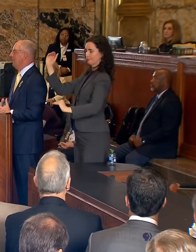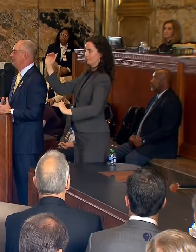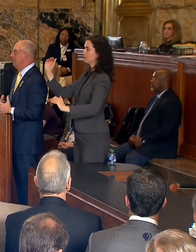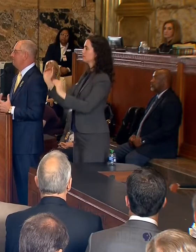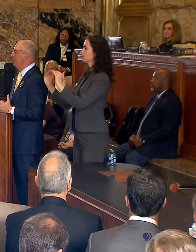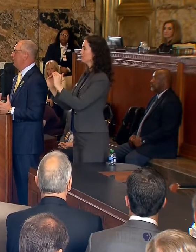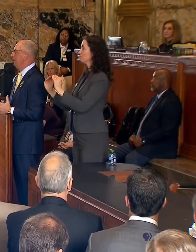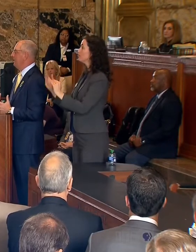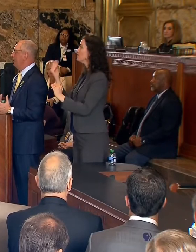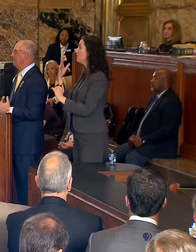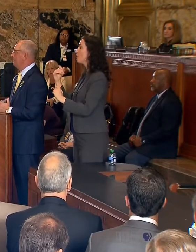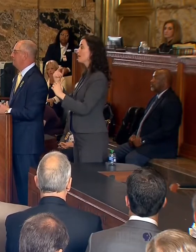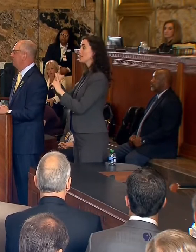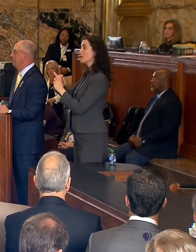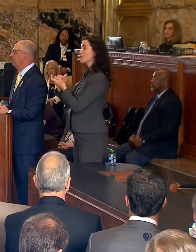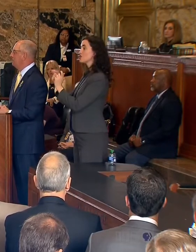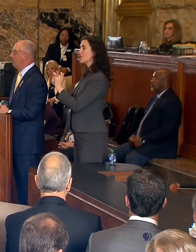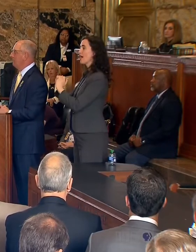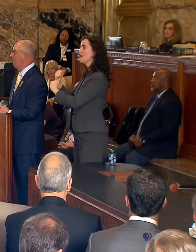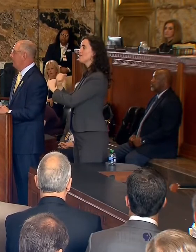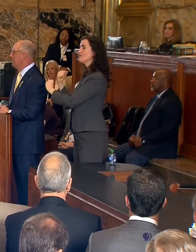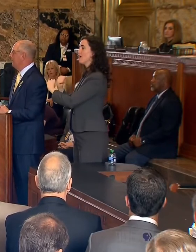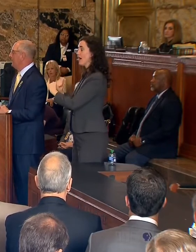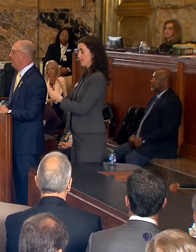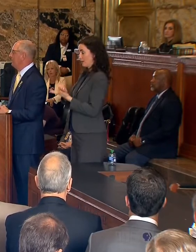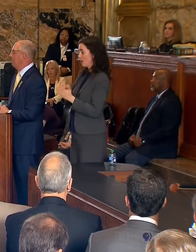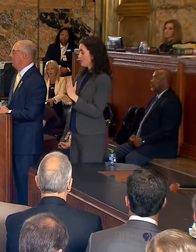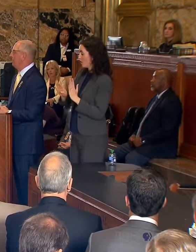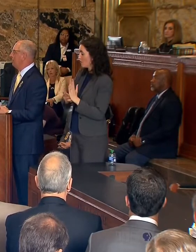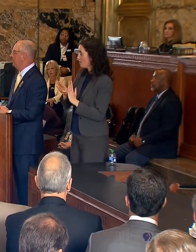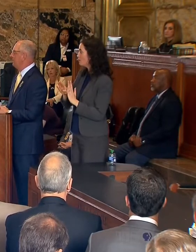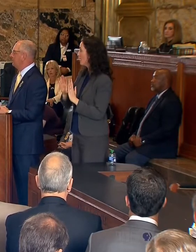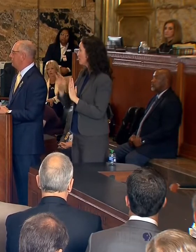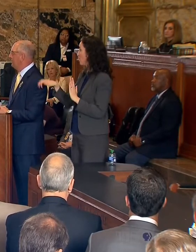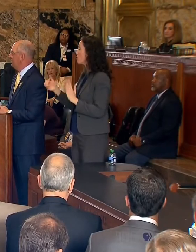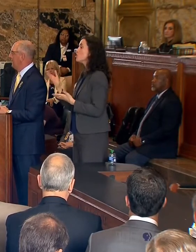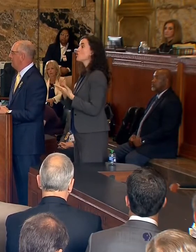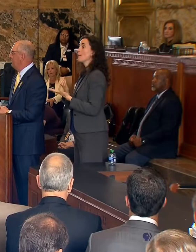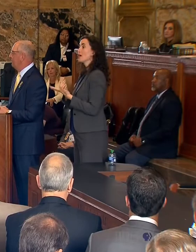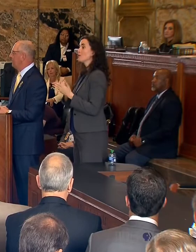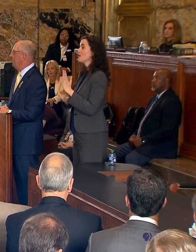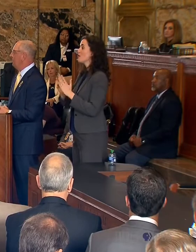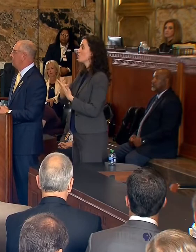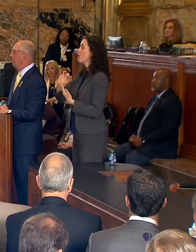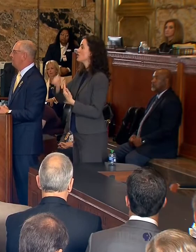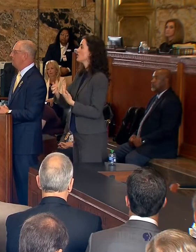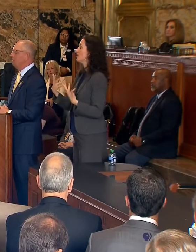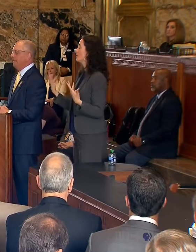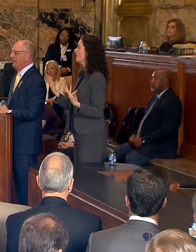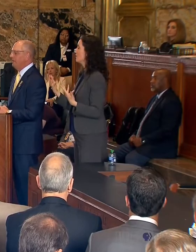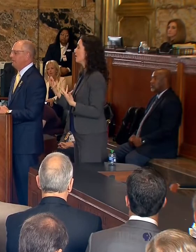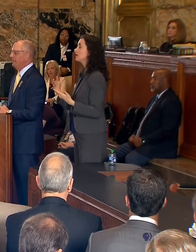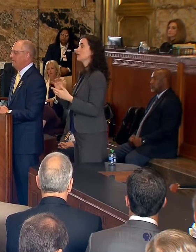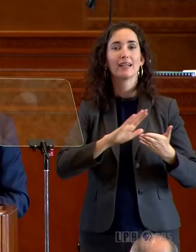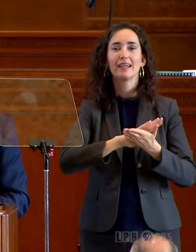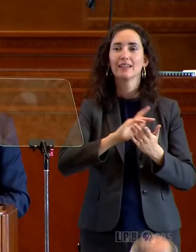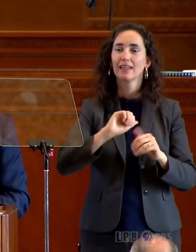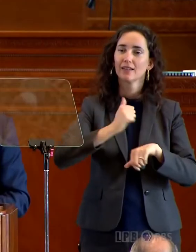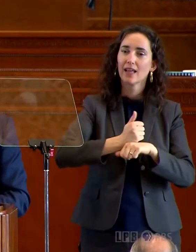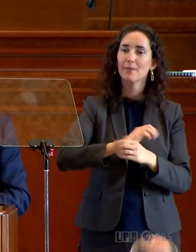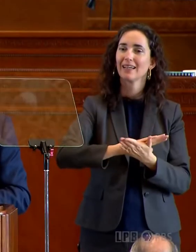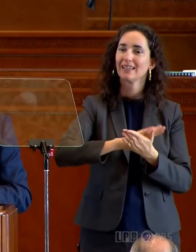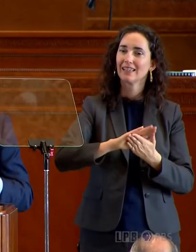development as it is about anything else. Some of our biggest economic development projects recently have been with companies focused on clean energy.